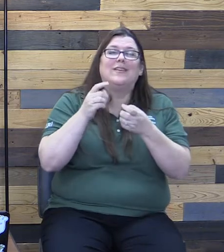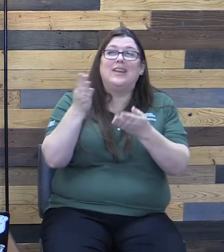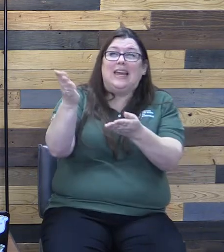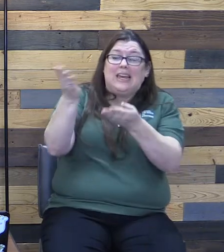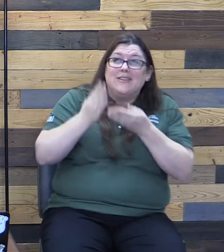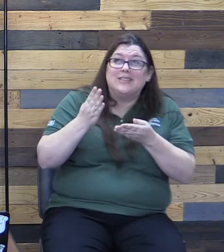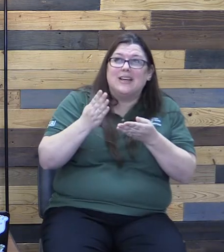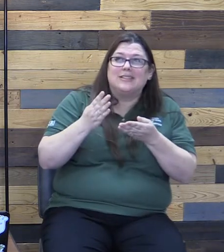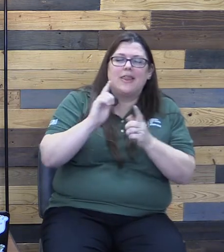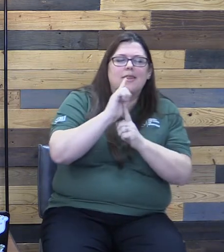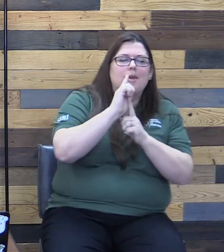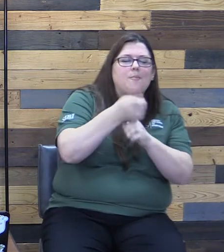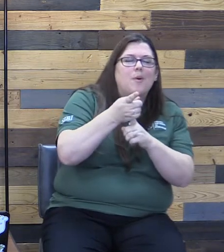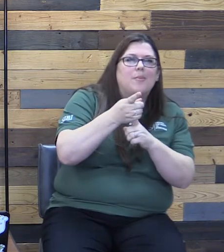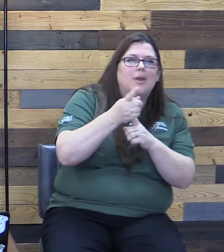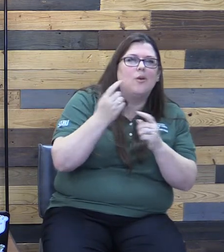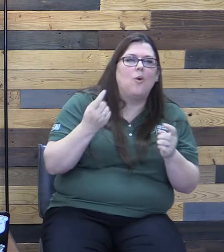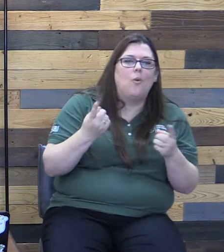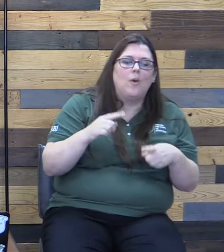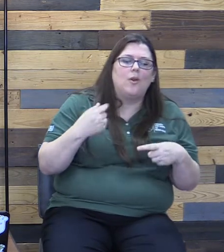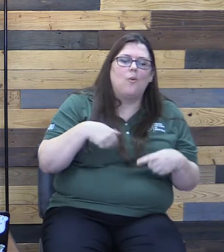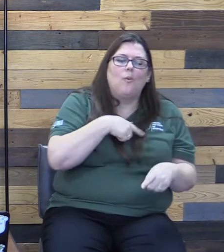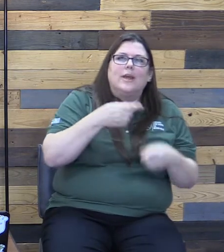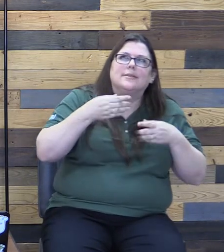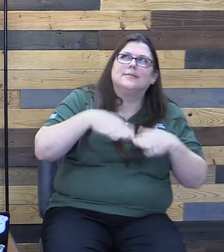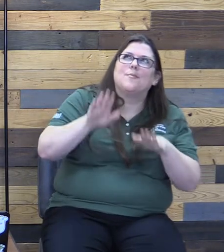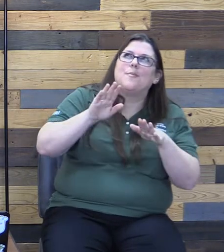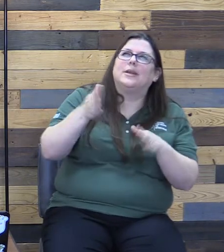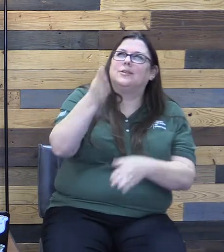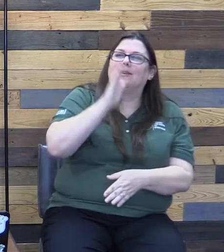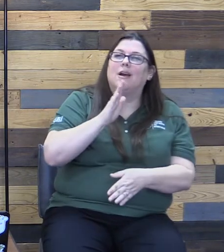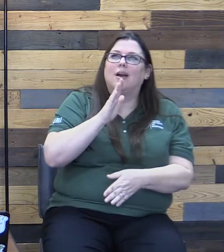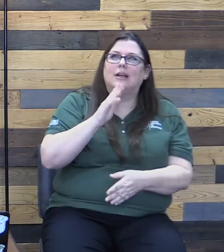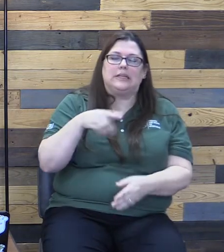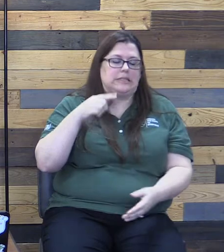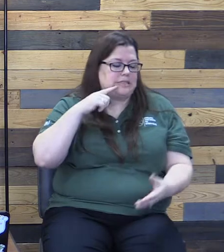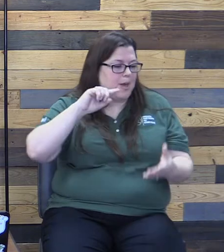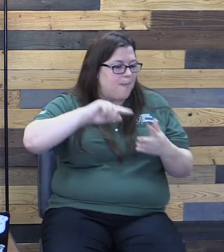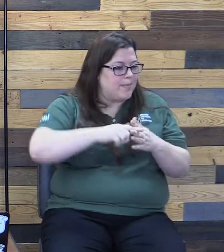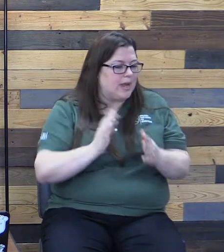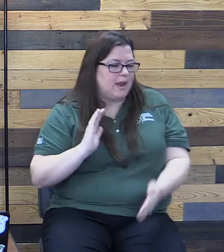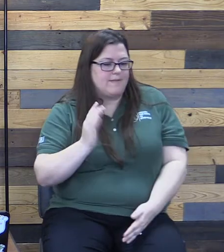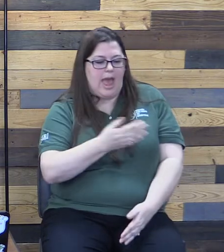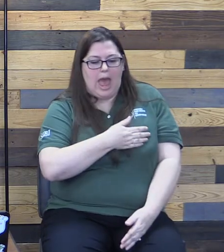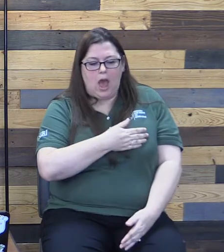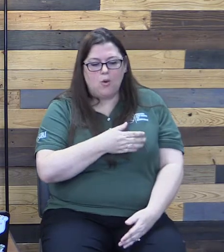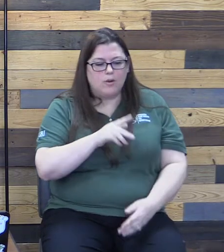I mean, when we give this step of faith, it's the beginning of our kingdom life.